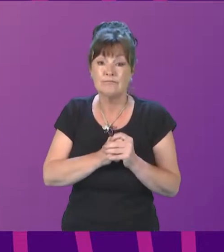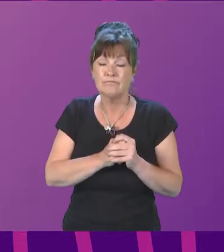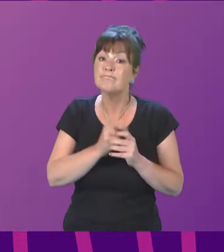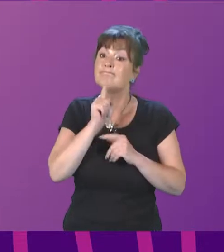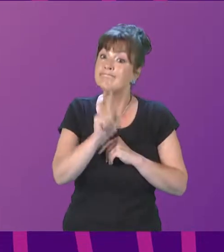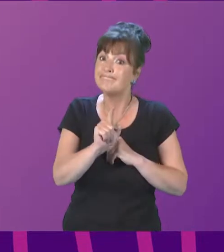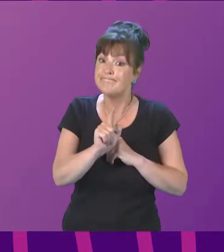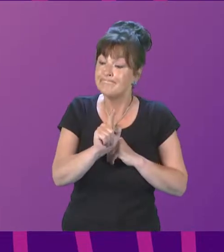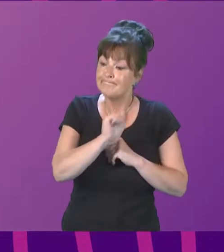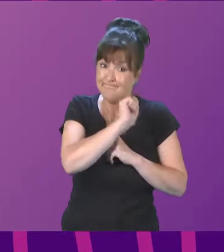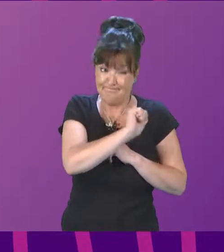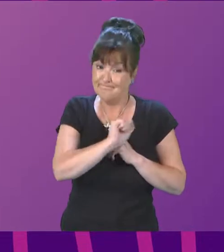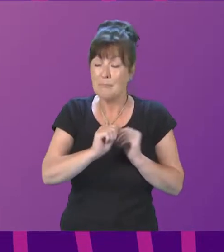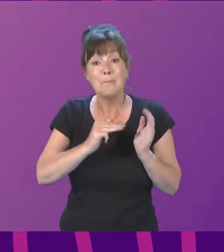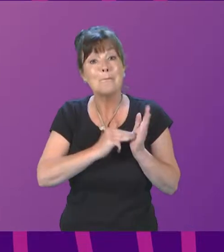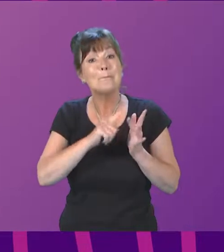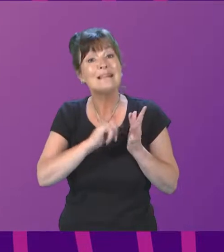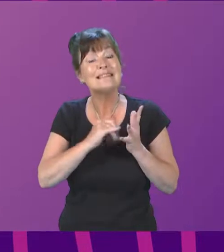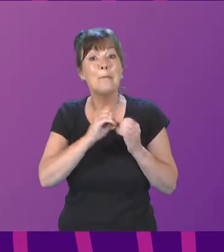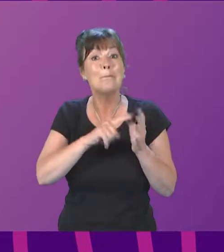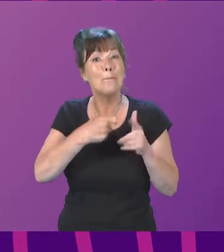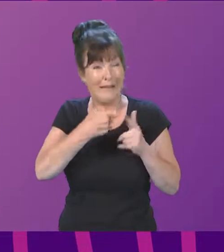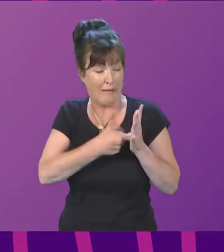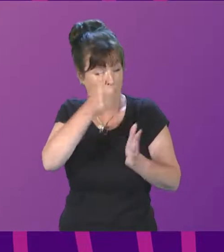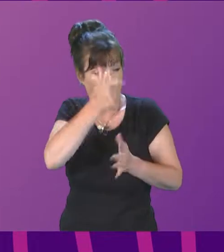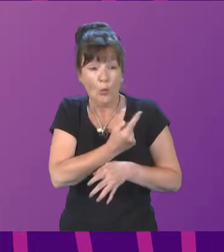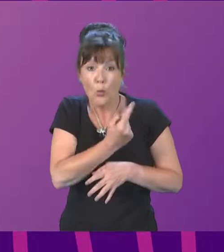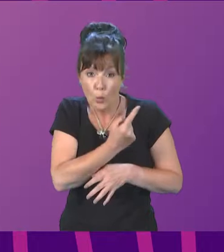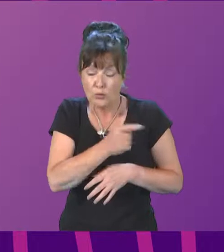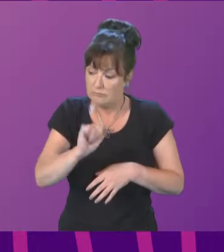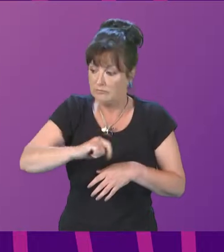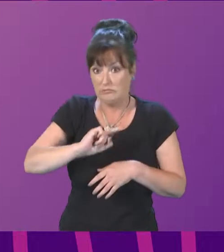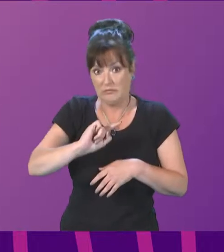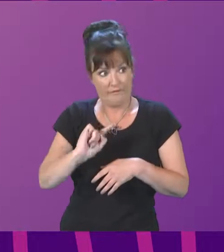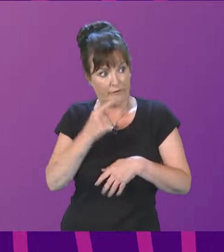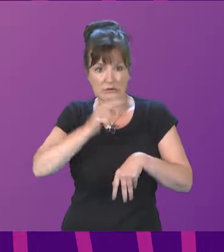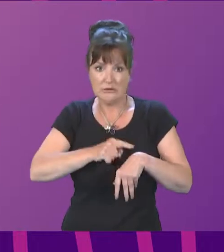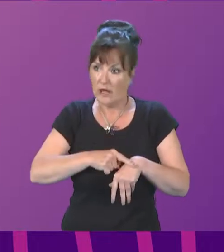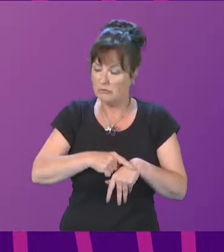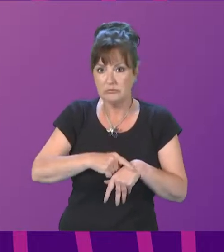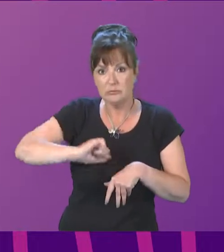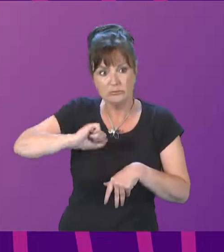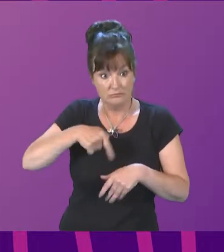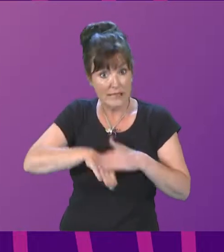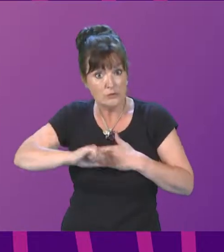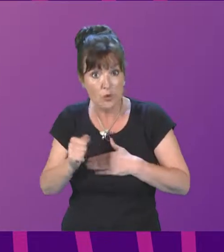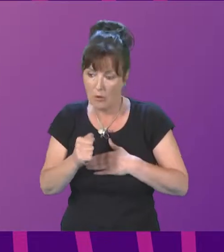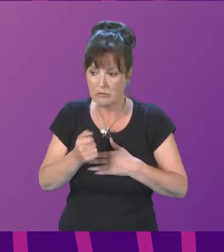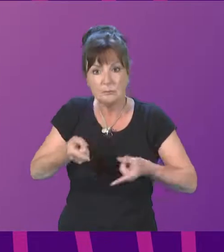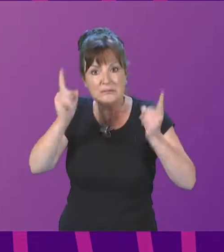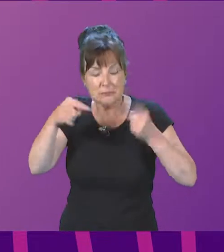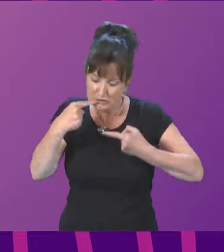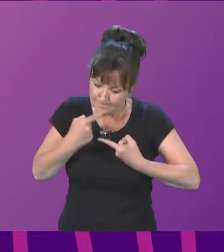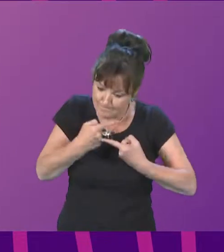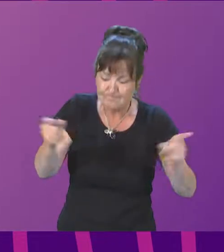standards, Ms Baker will be aware that for the first time in Scotland the government has issued ministerial direction. All